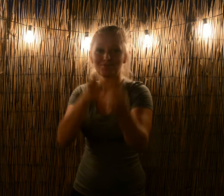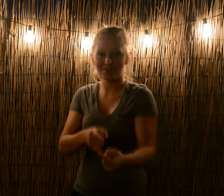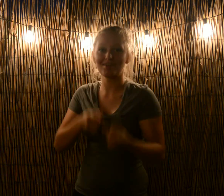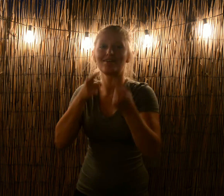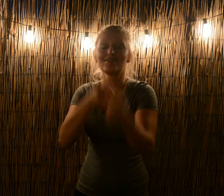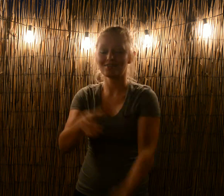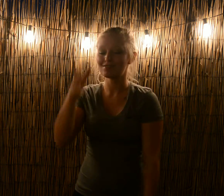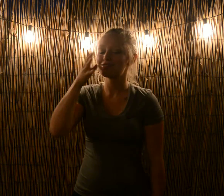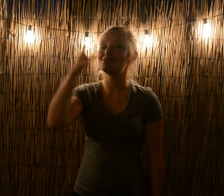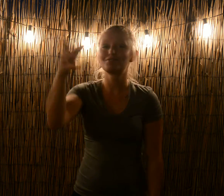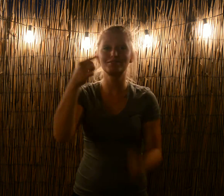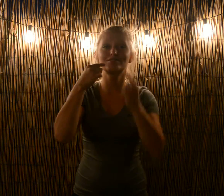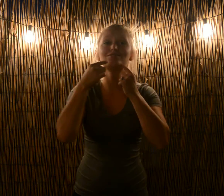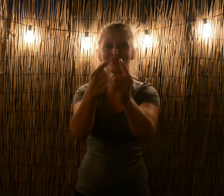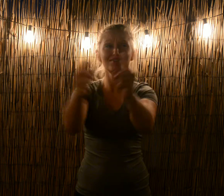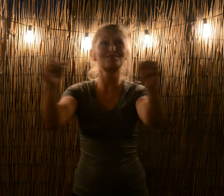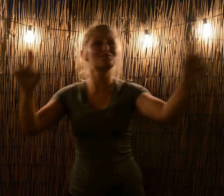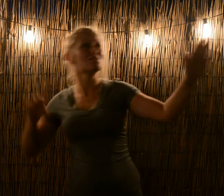fight it And be transformed